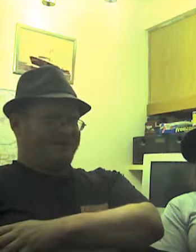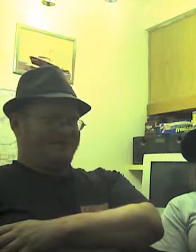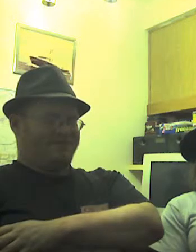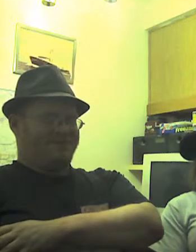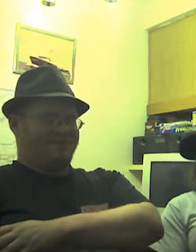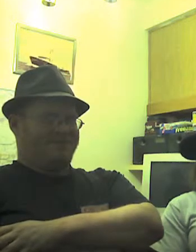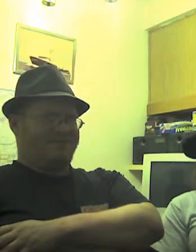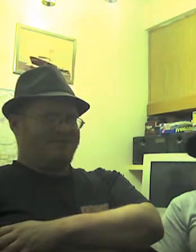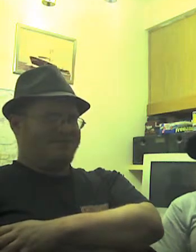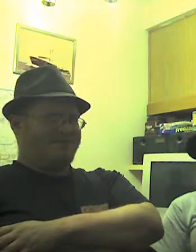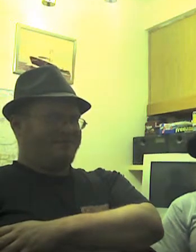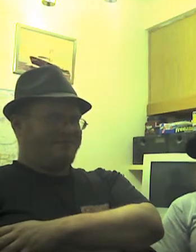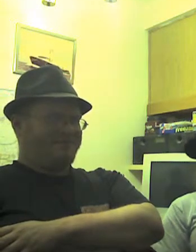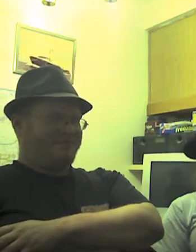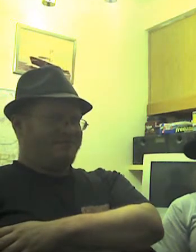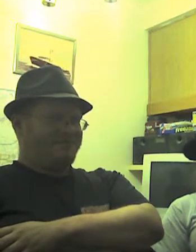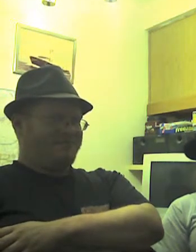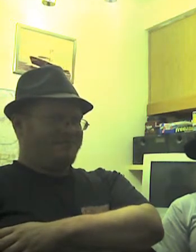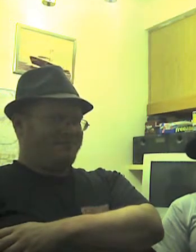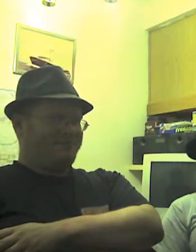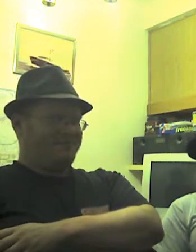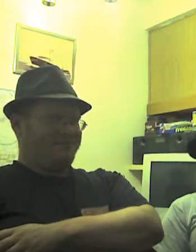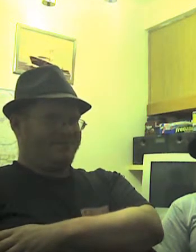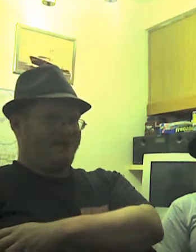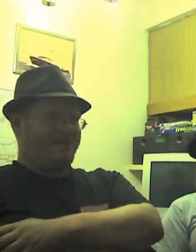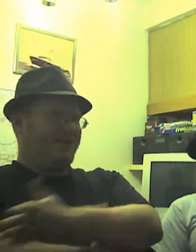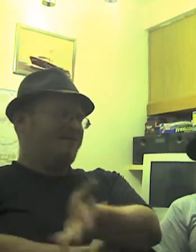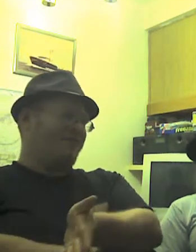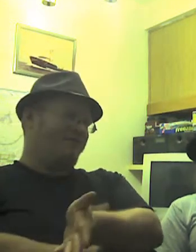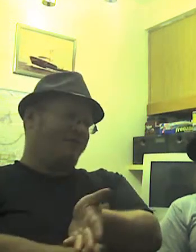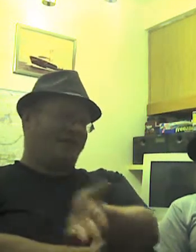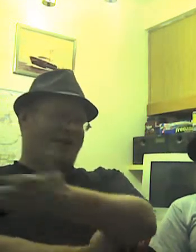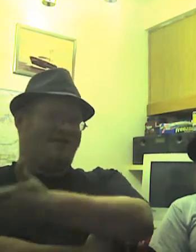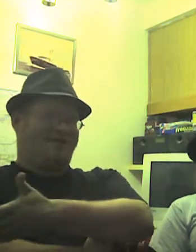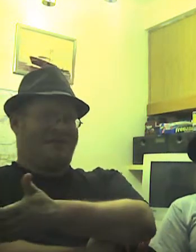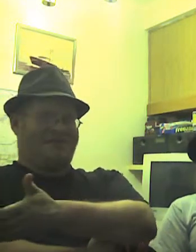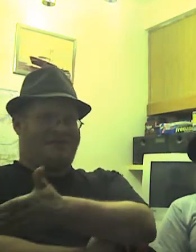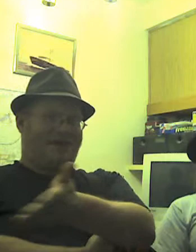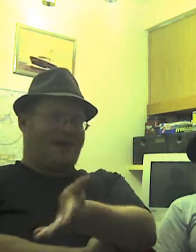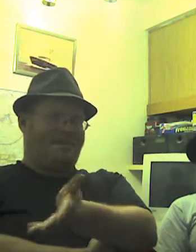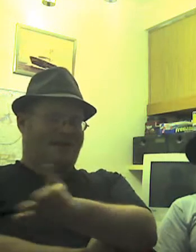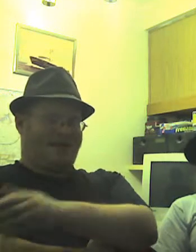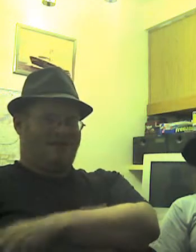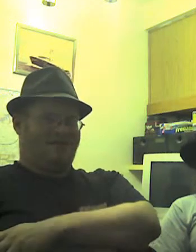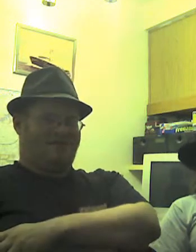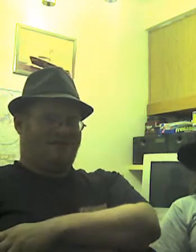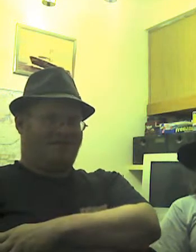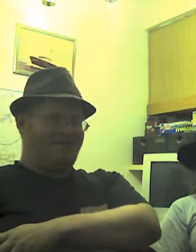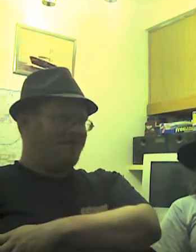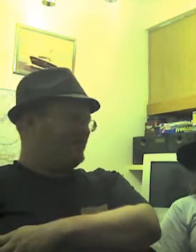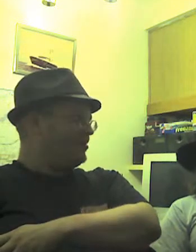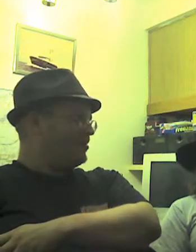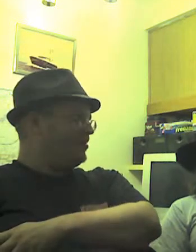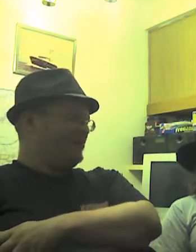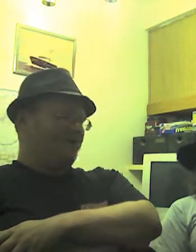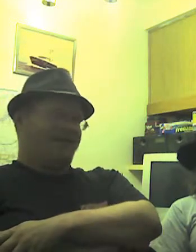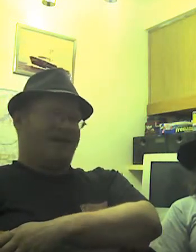one, too. White Fang, White Fang 2 and that other one. But that's different than the Outsiders and Papillon. I don't know. This is what we watched in